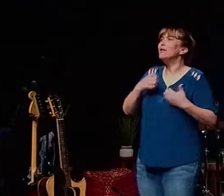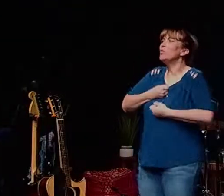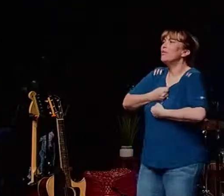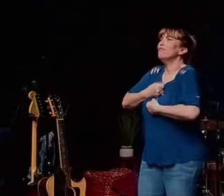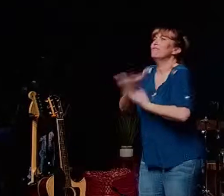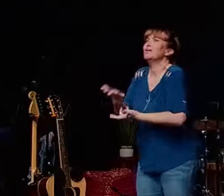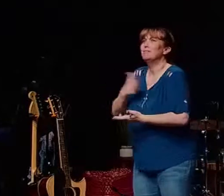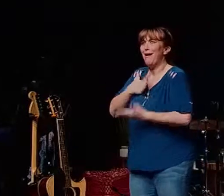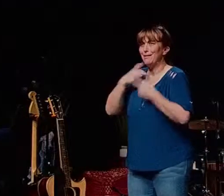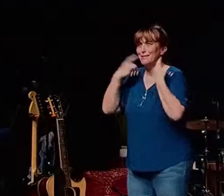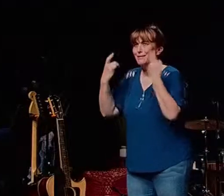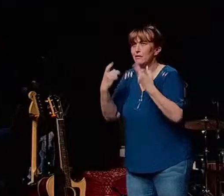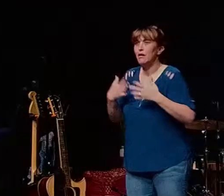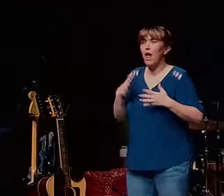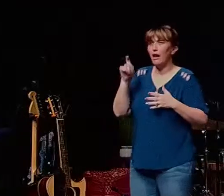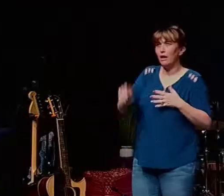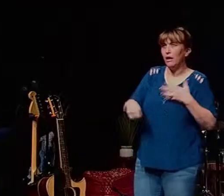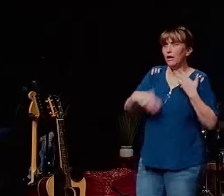my sin